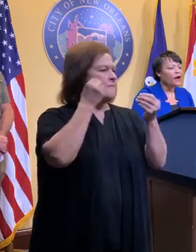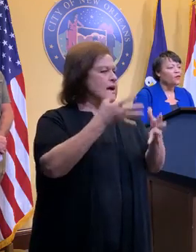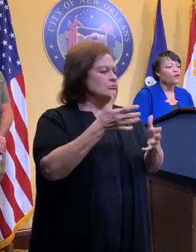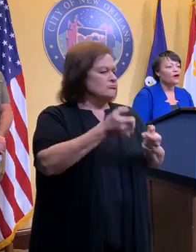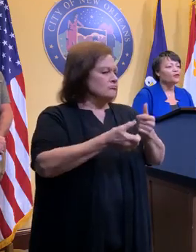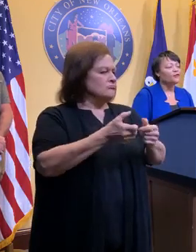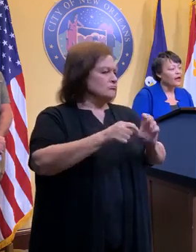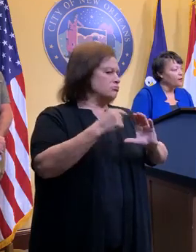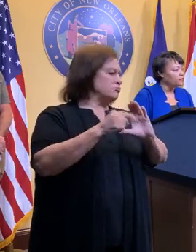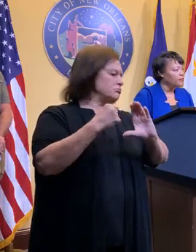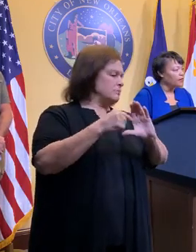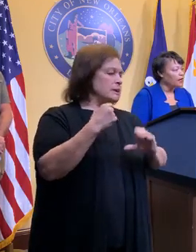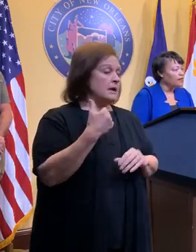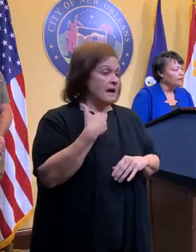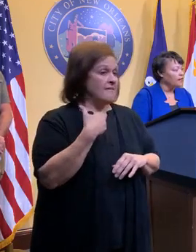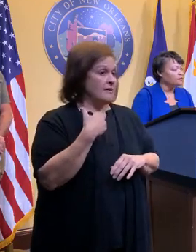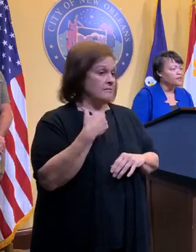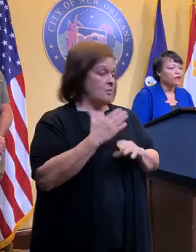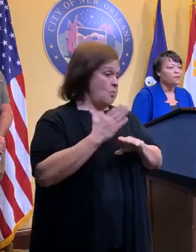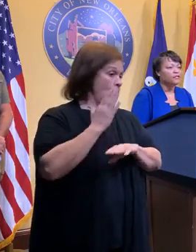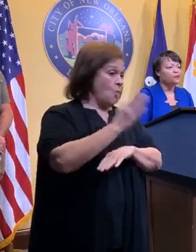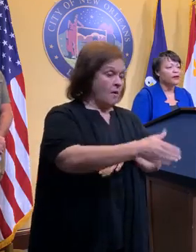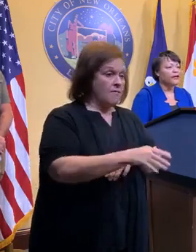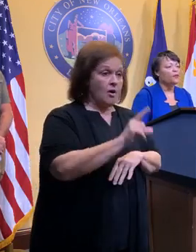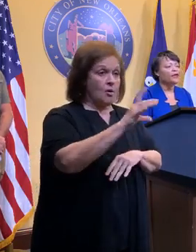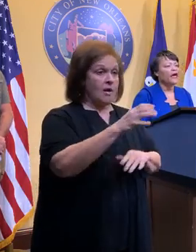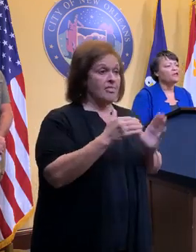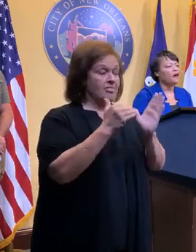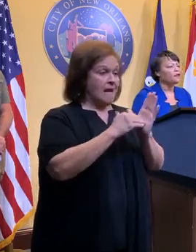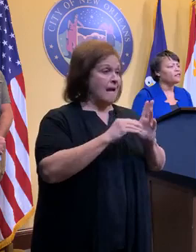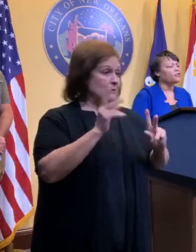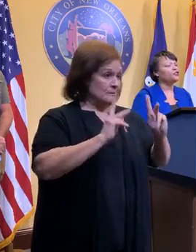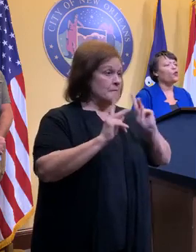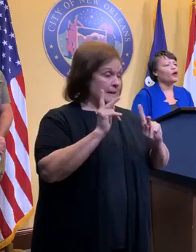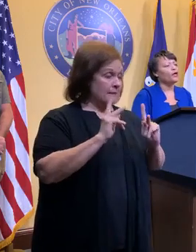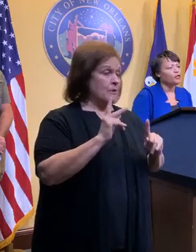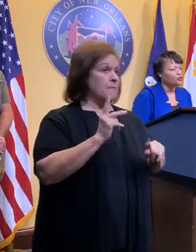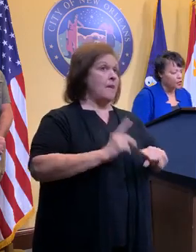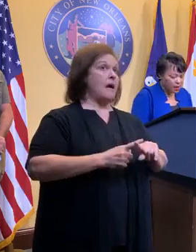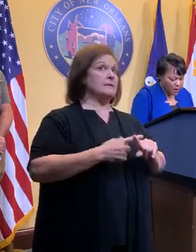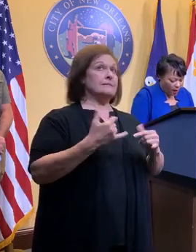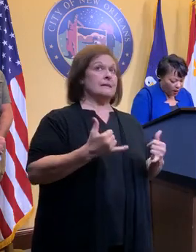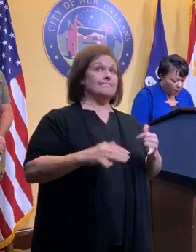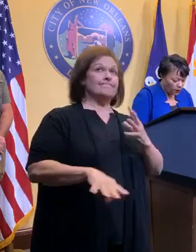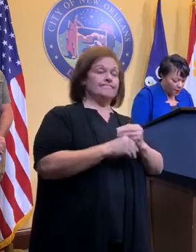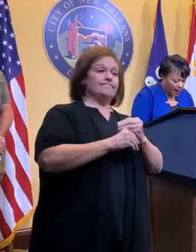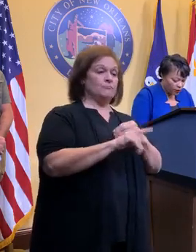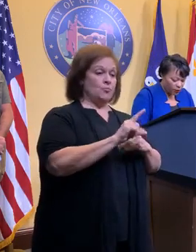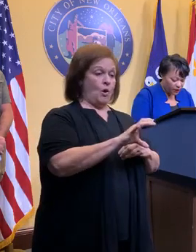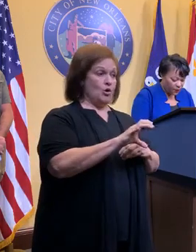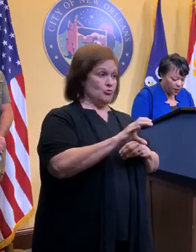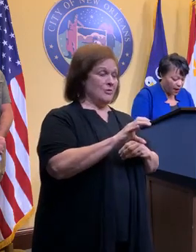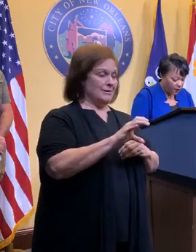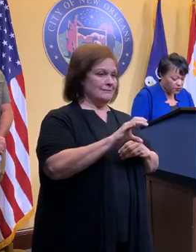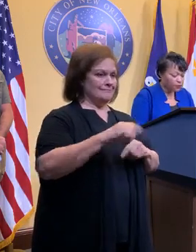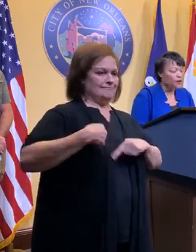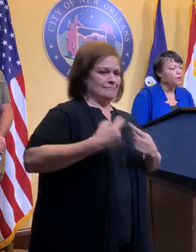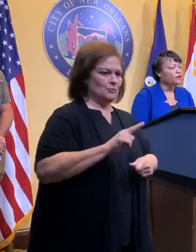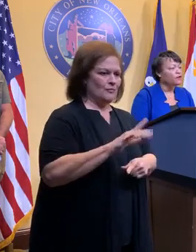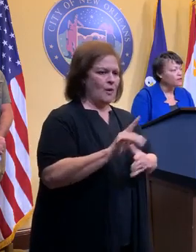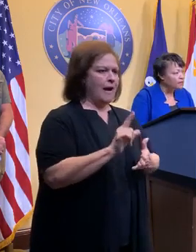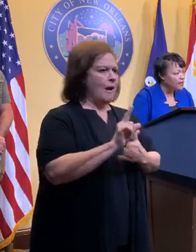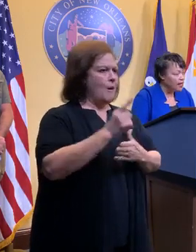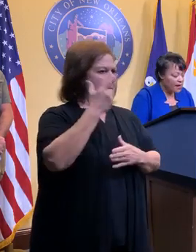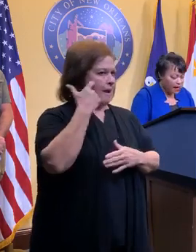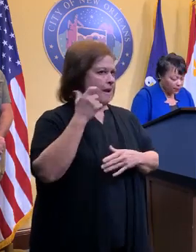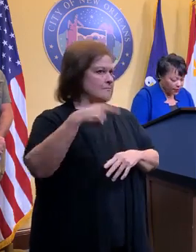know we have over 100,000 in that database right now. We gained about an additional 100 over the past 24 hours.